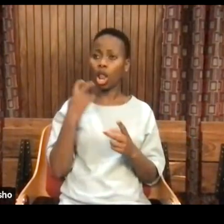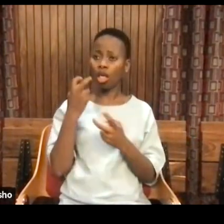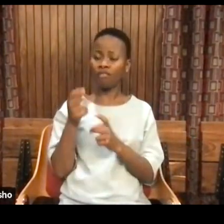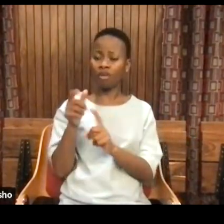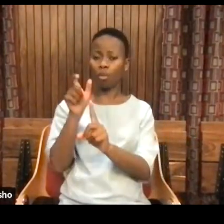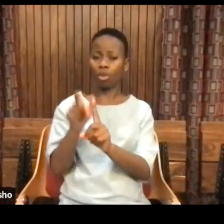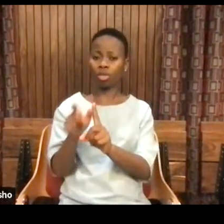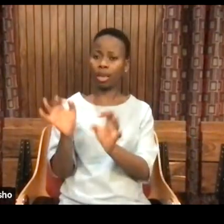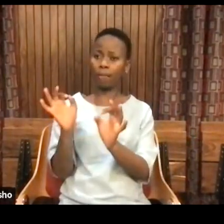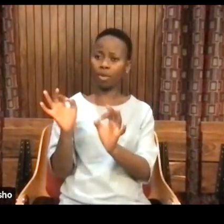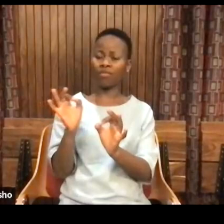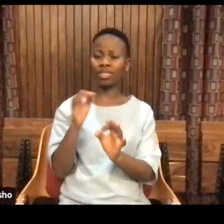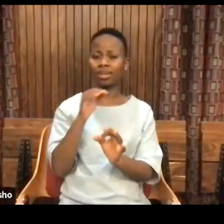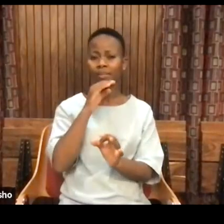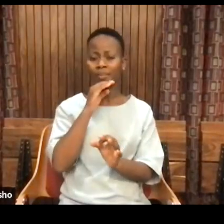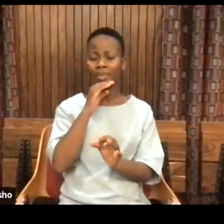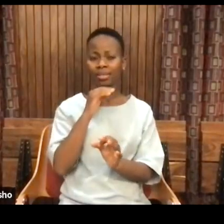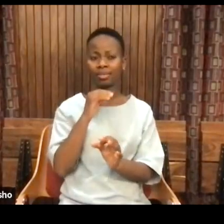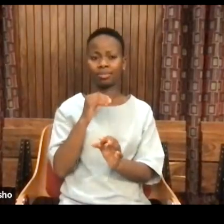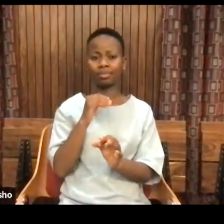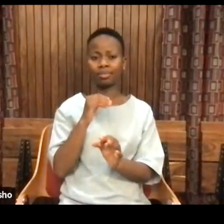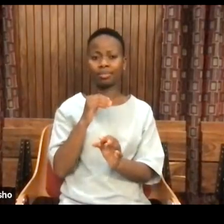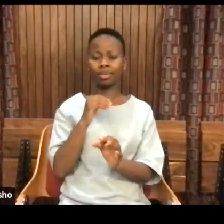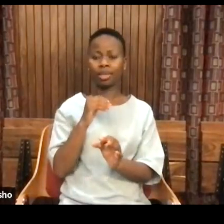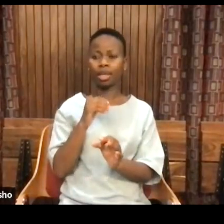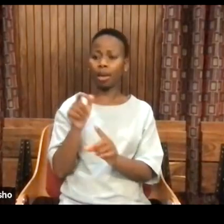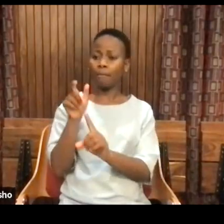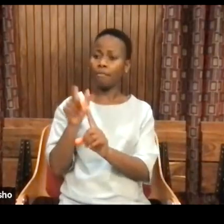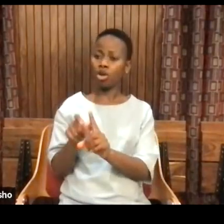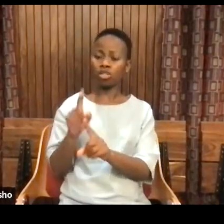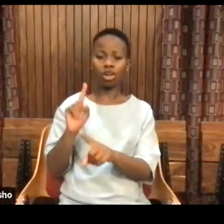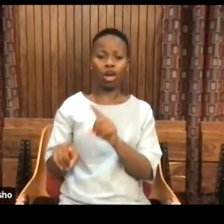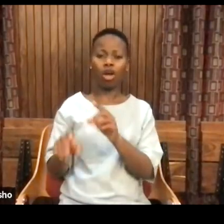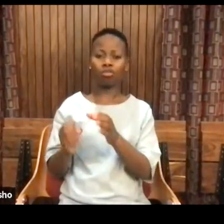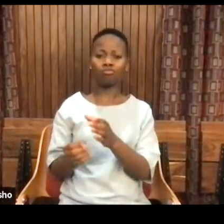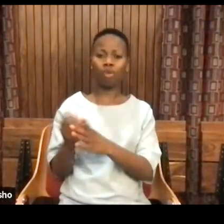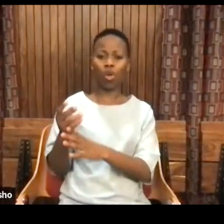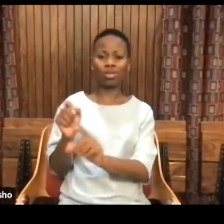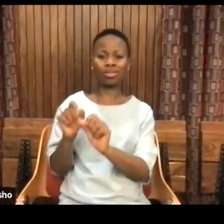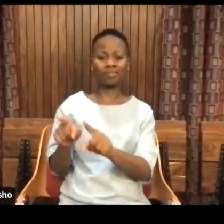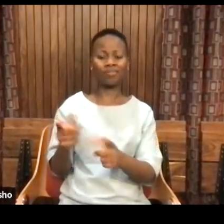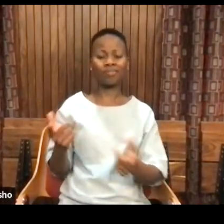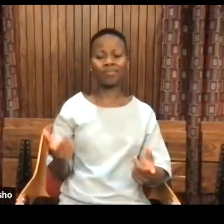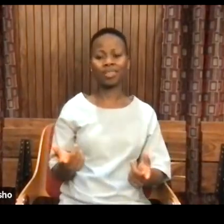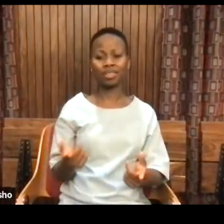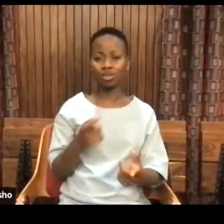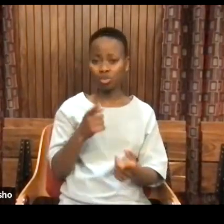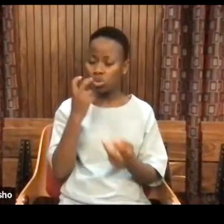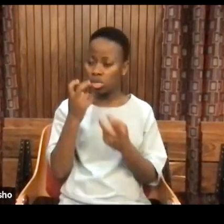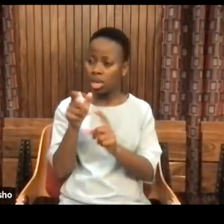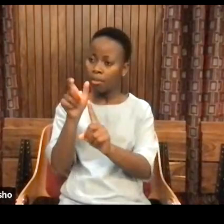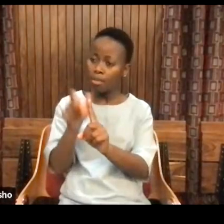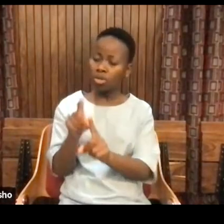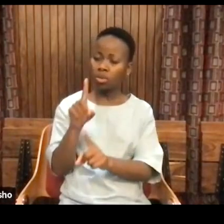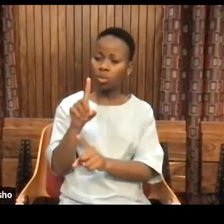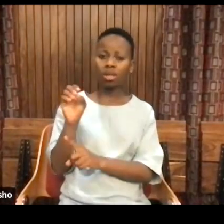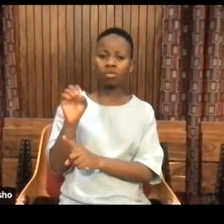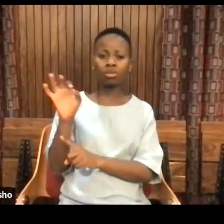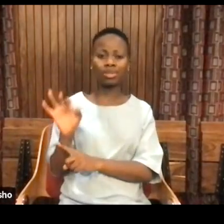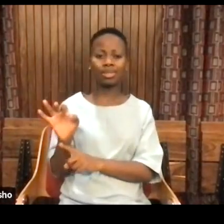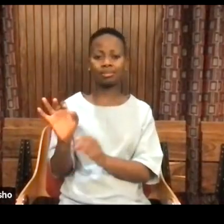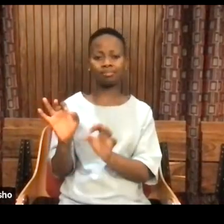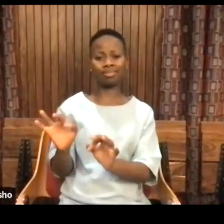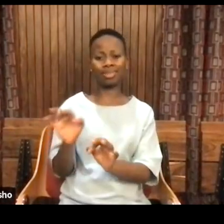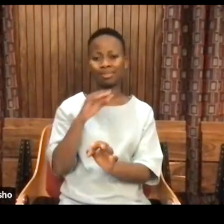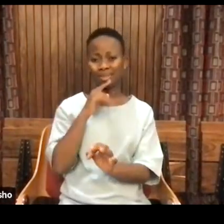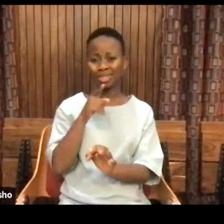leaves no room, leaves no room, not only for people to grow, but also it fails for us, it